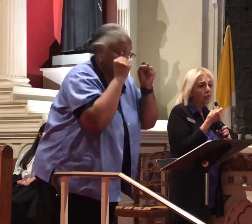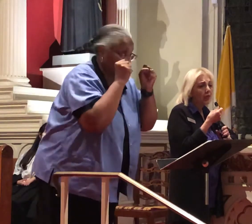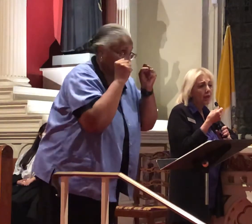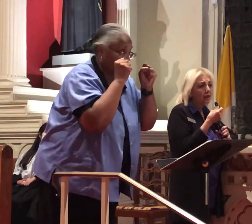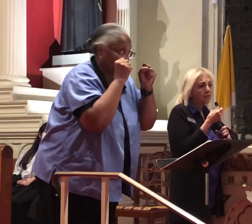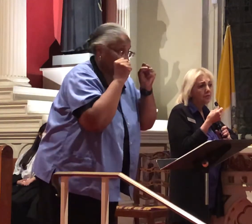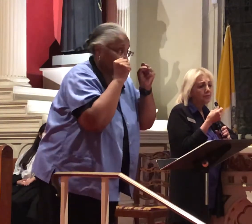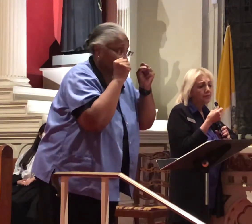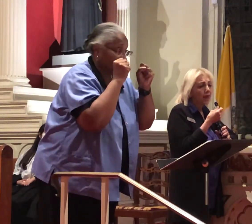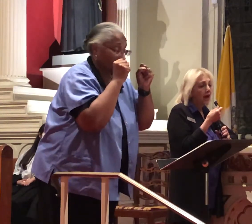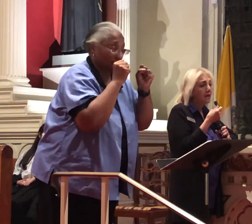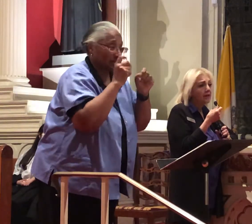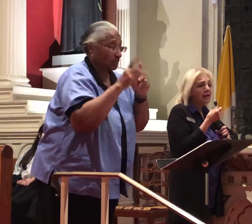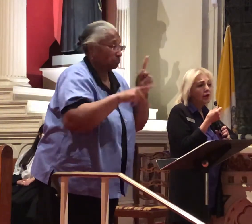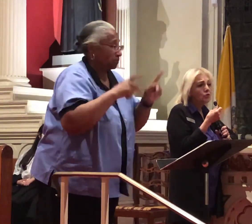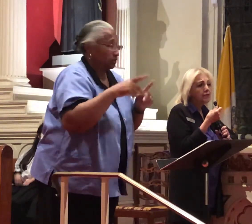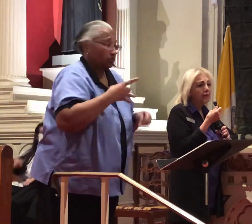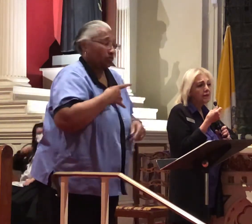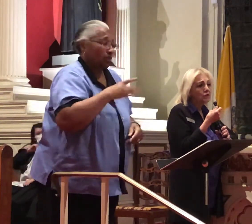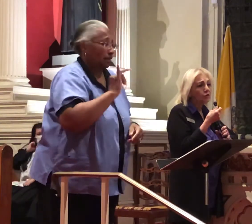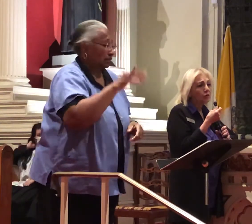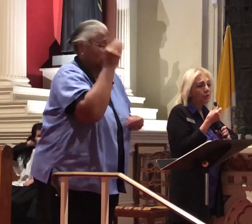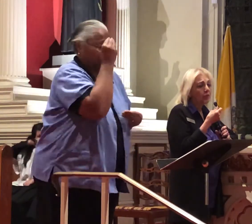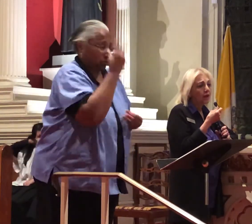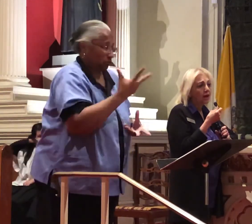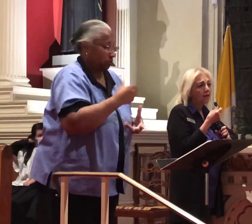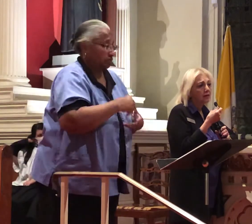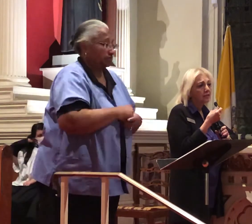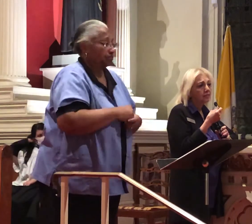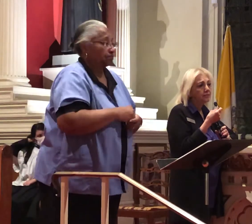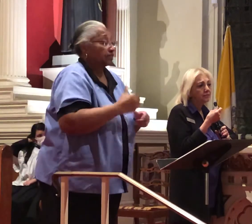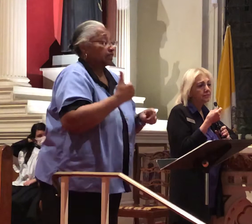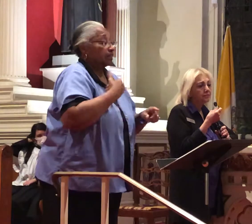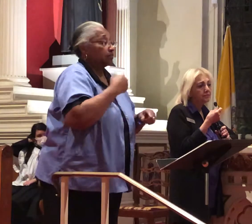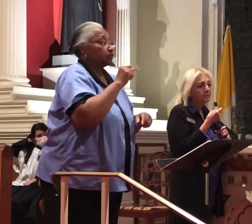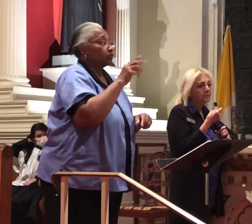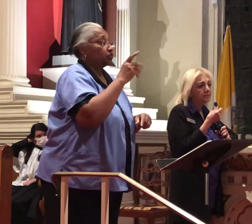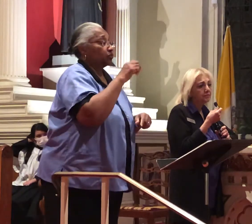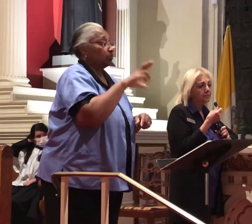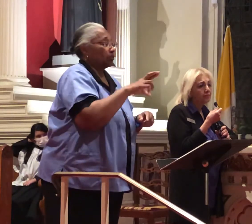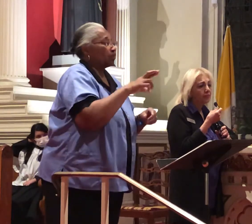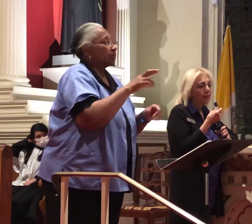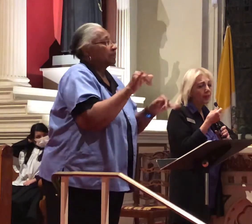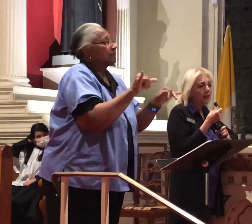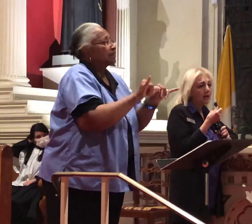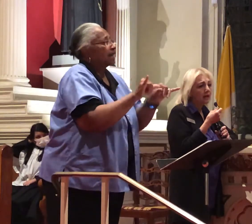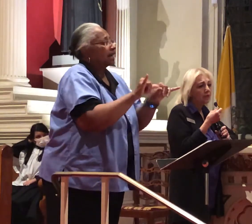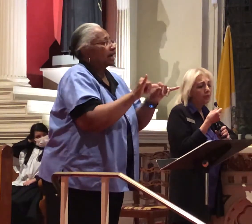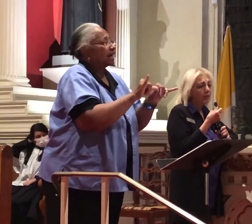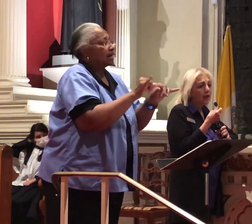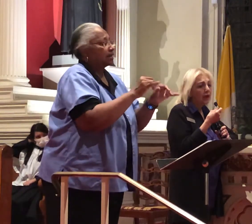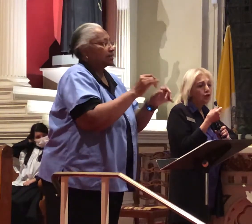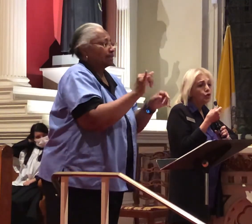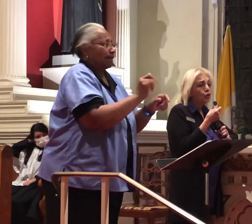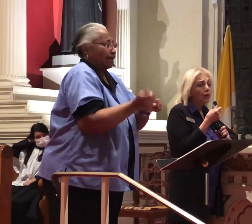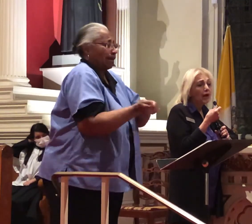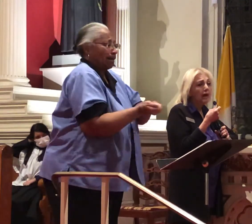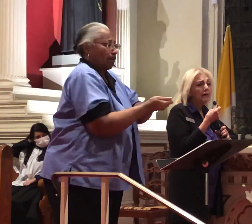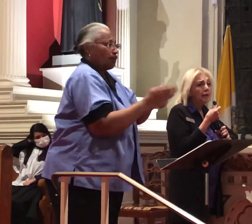nobody likes that I had a tumor the size between a golf ball and a tennis ball